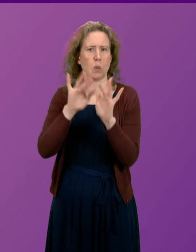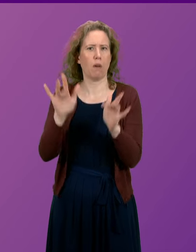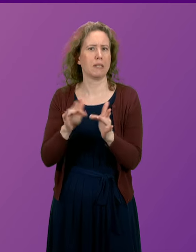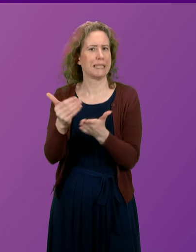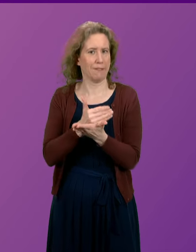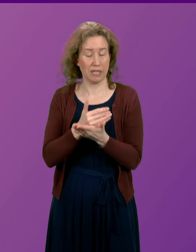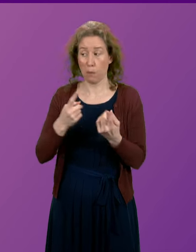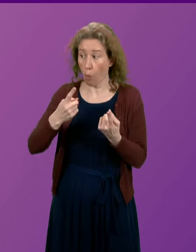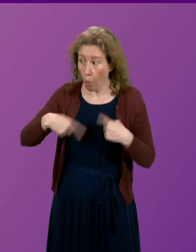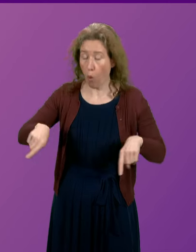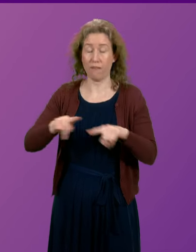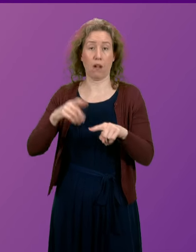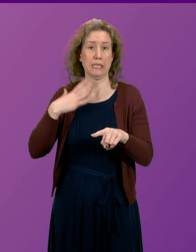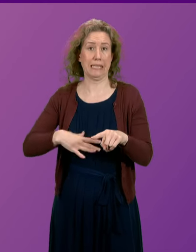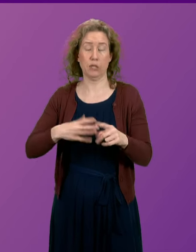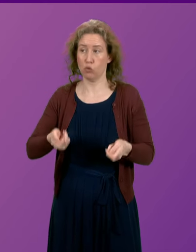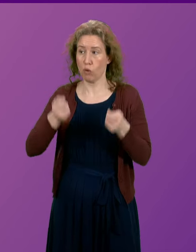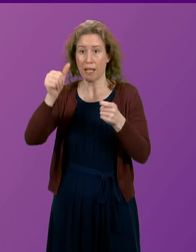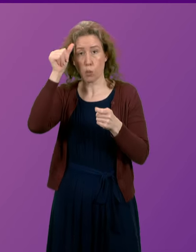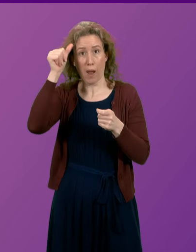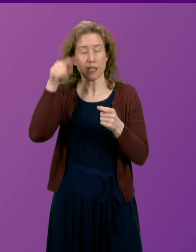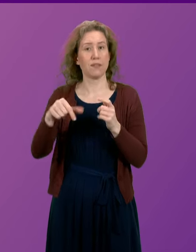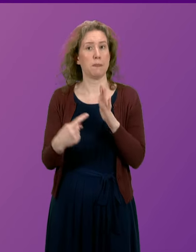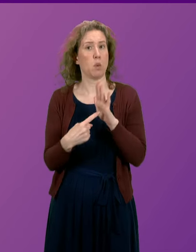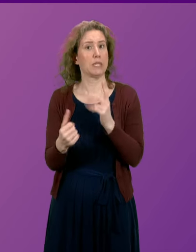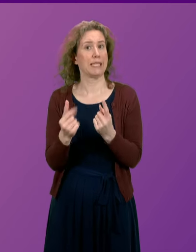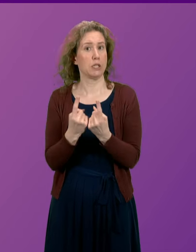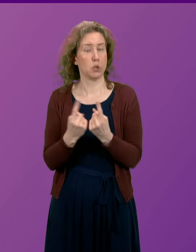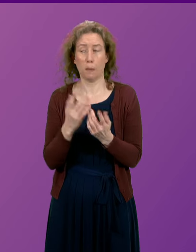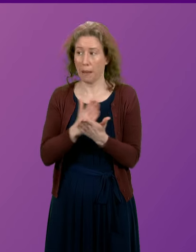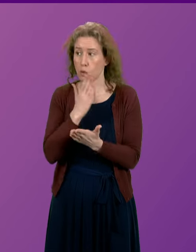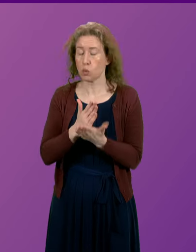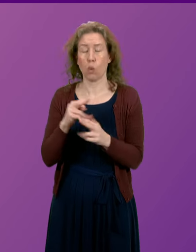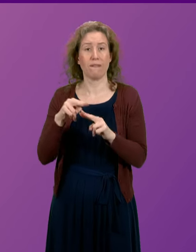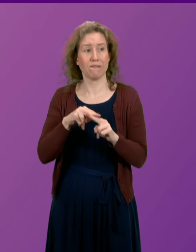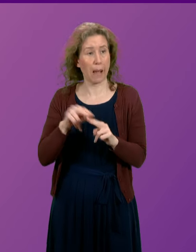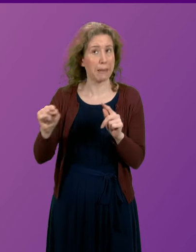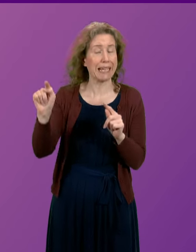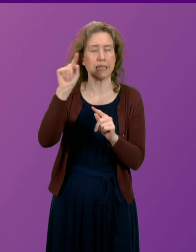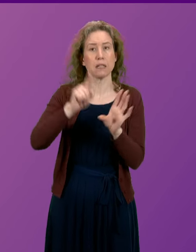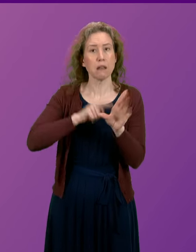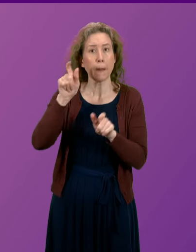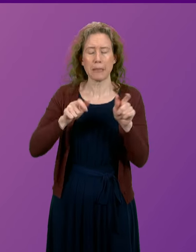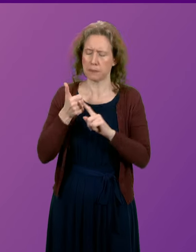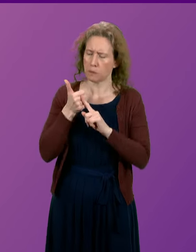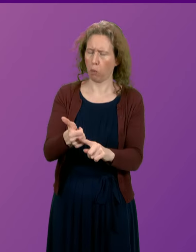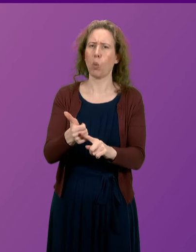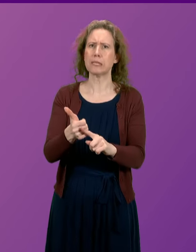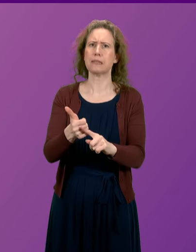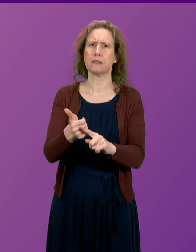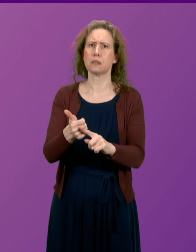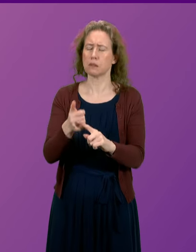efforts we can to raise awareness of this important issue to ensure that families and young people are supported